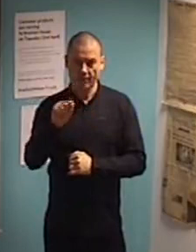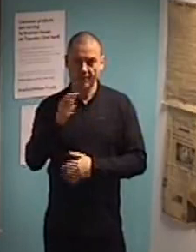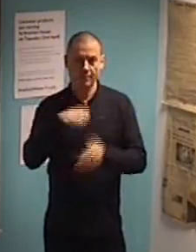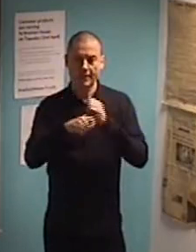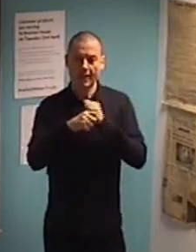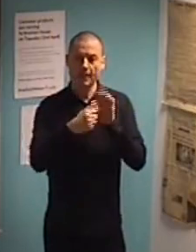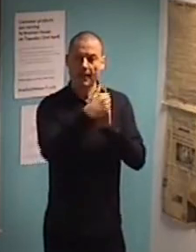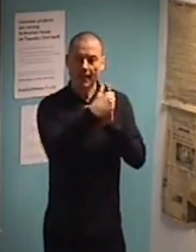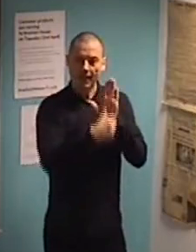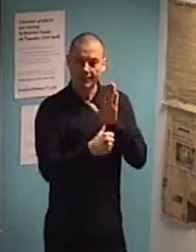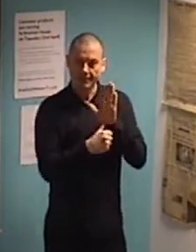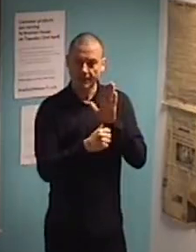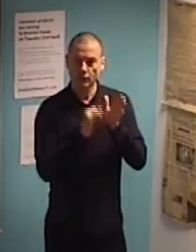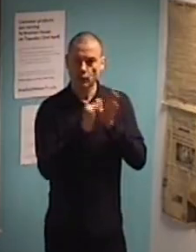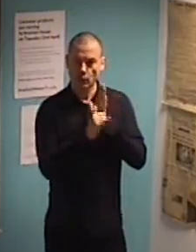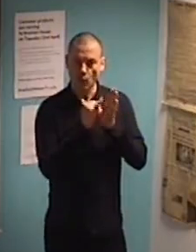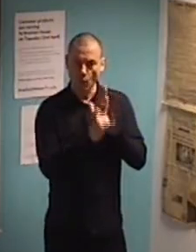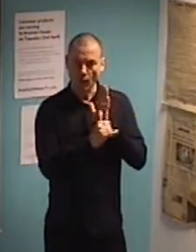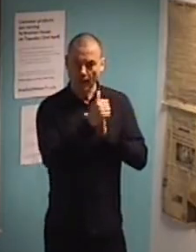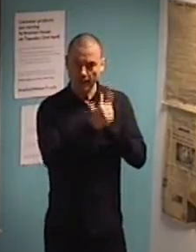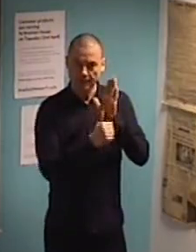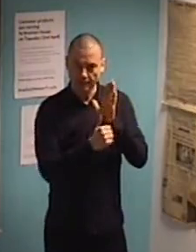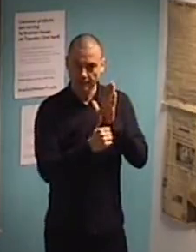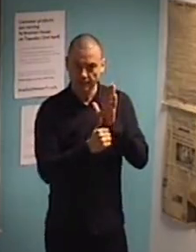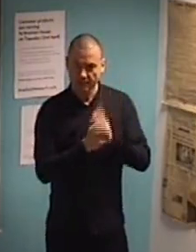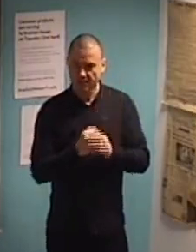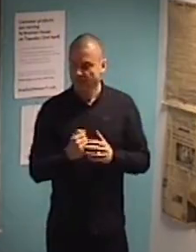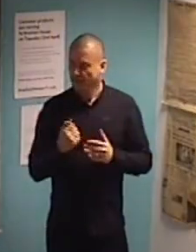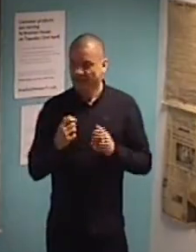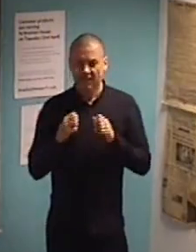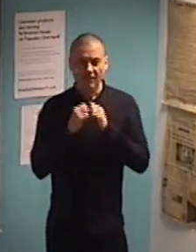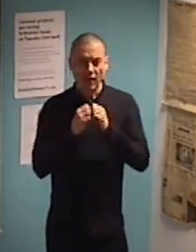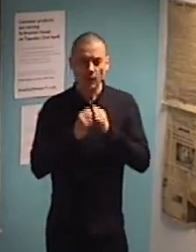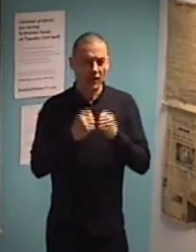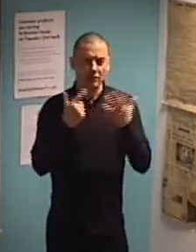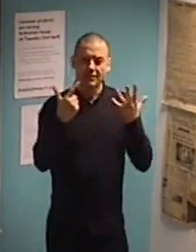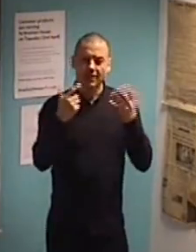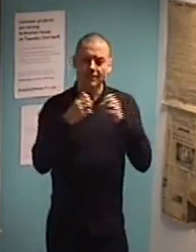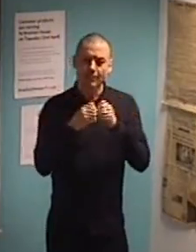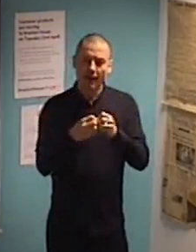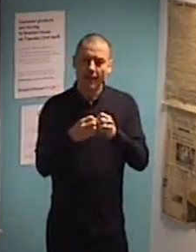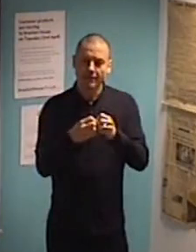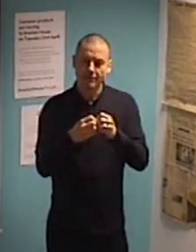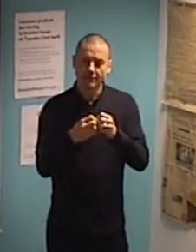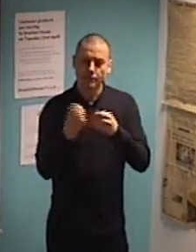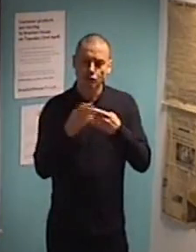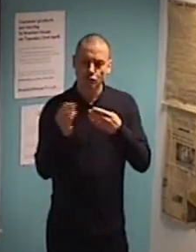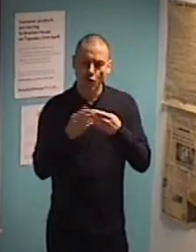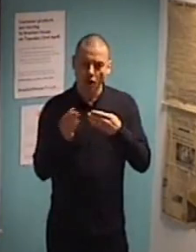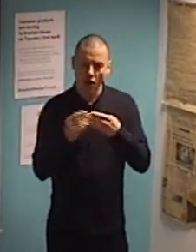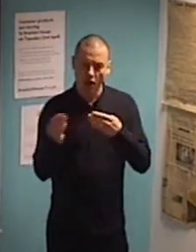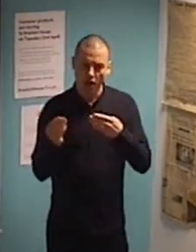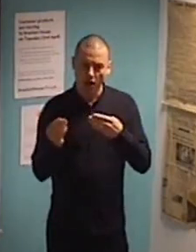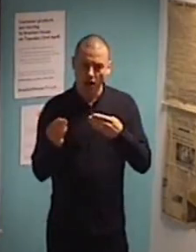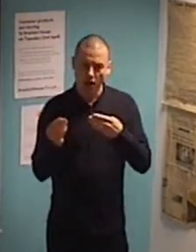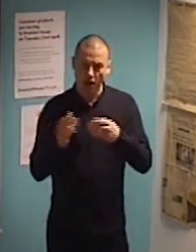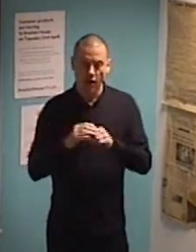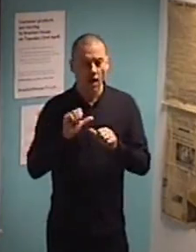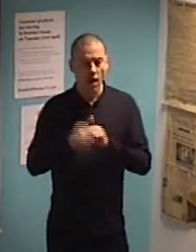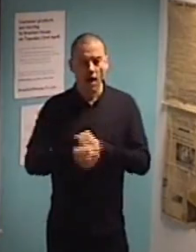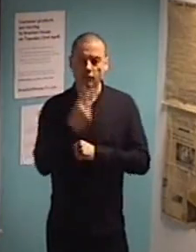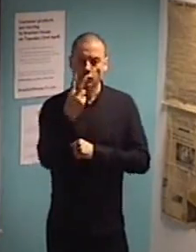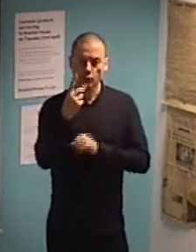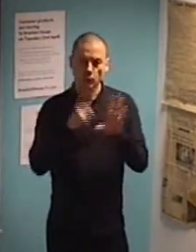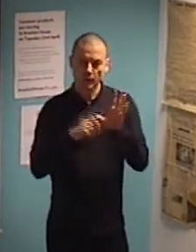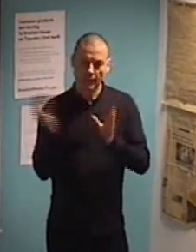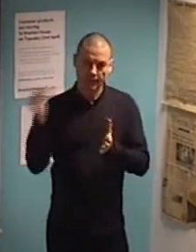with a valuation around 7 billion US dollar. And then after two years, I came to